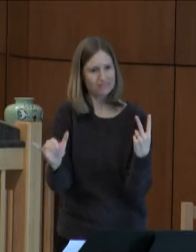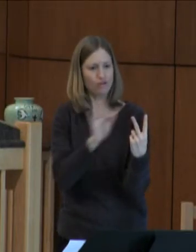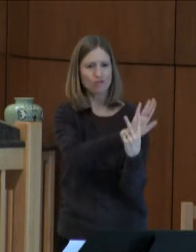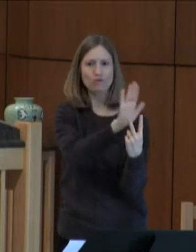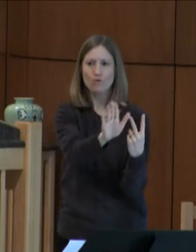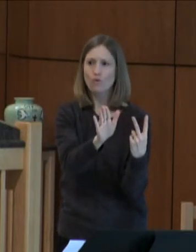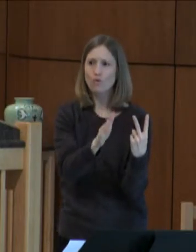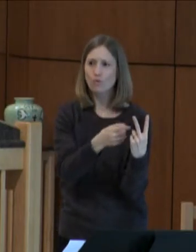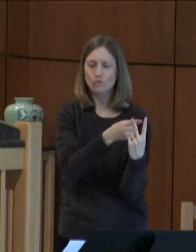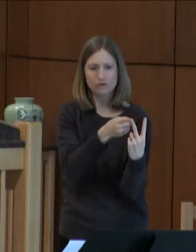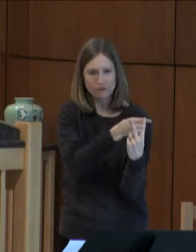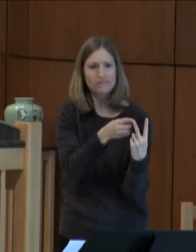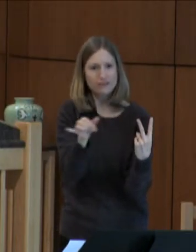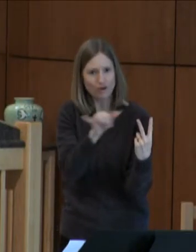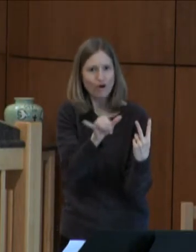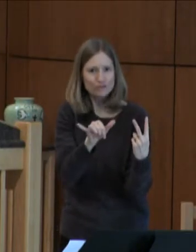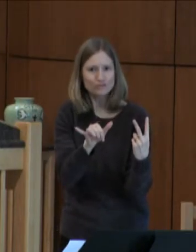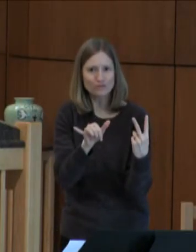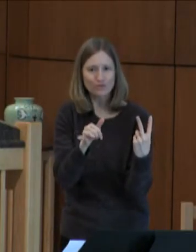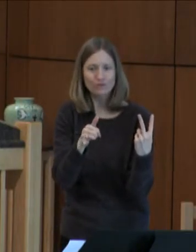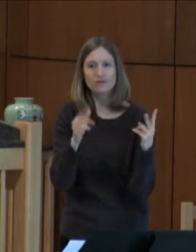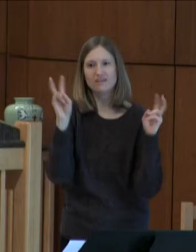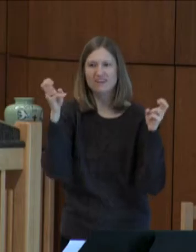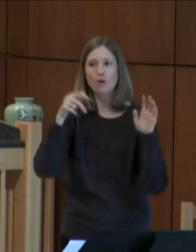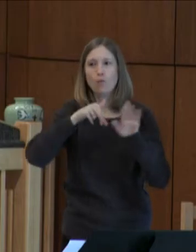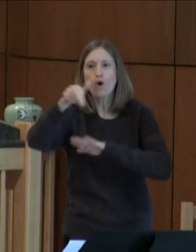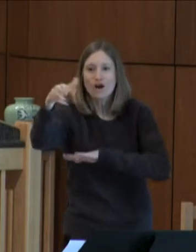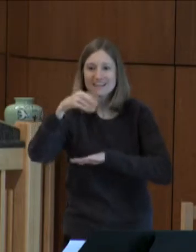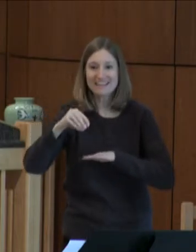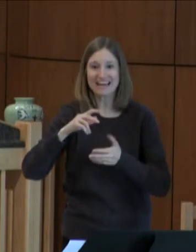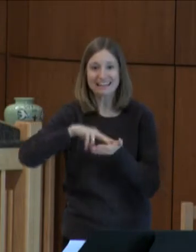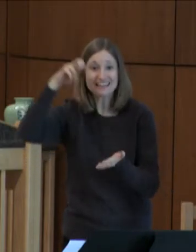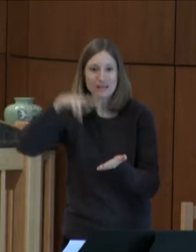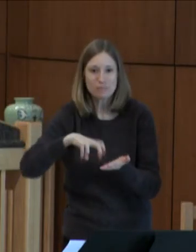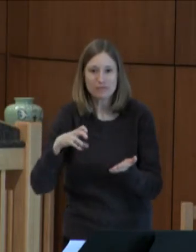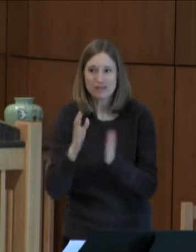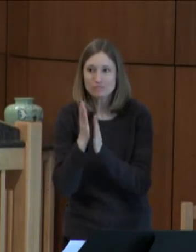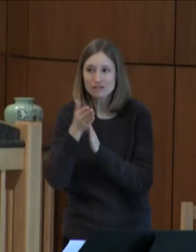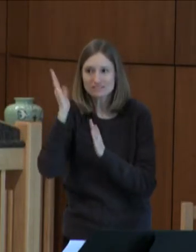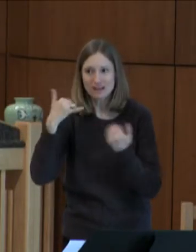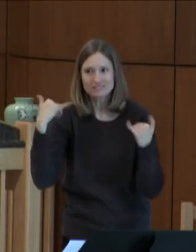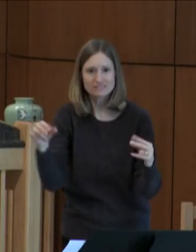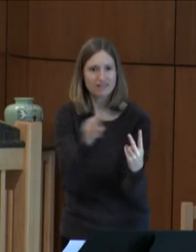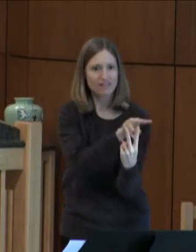ways, they too are walking and leaping and praising God.